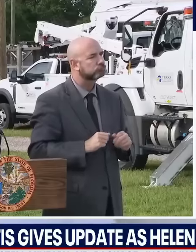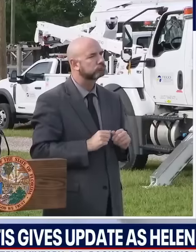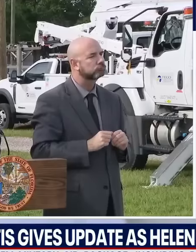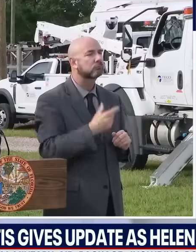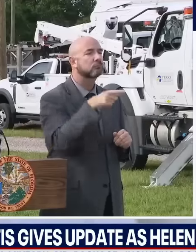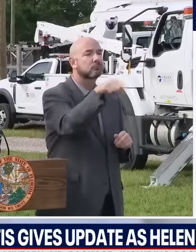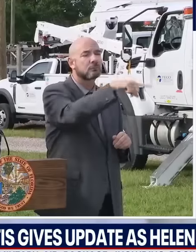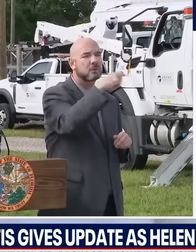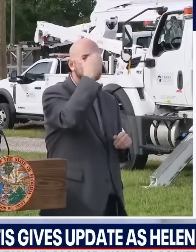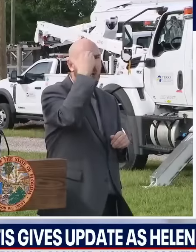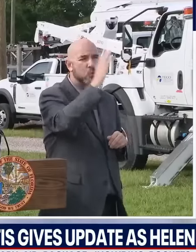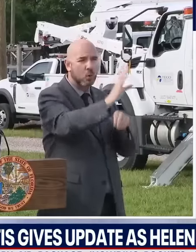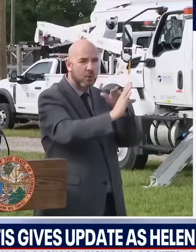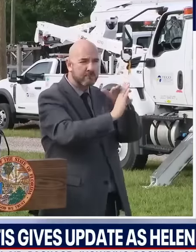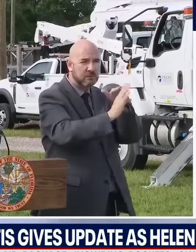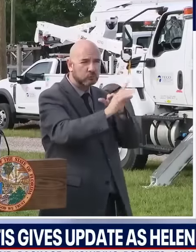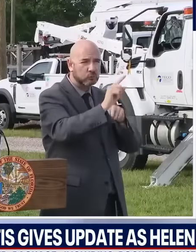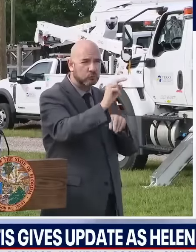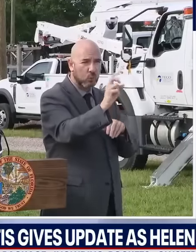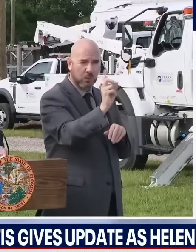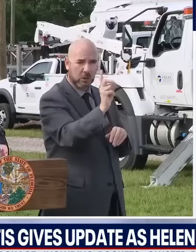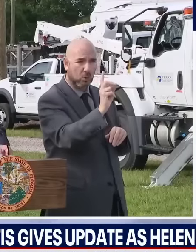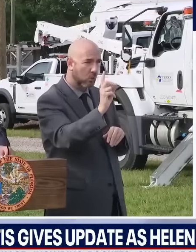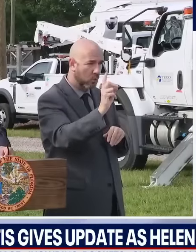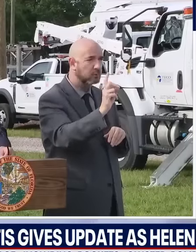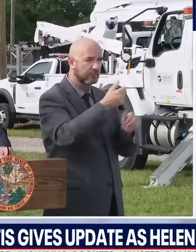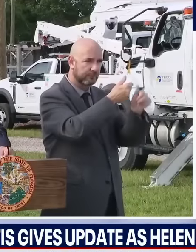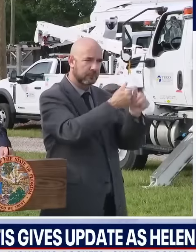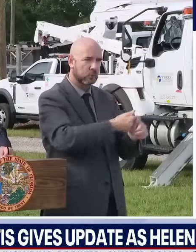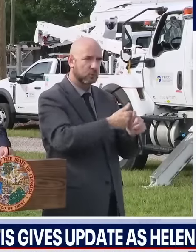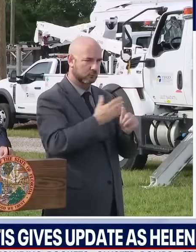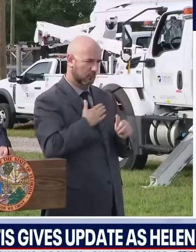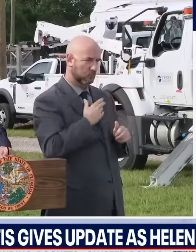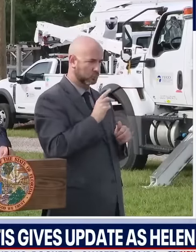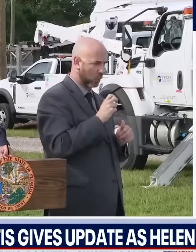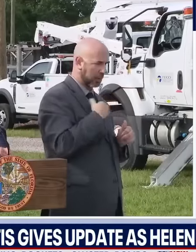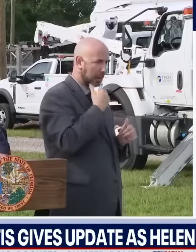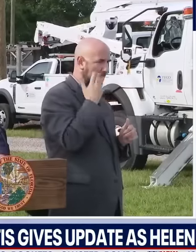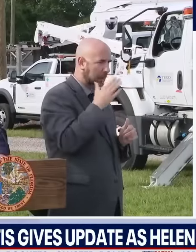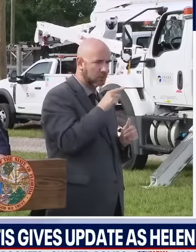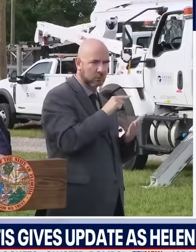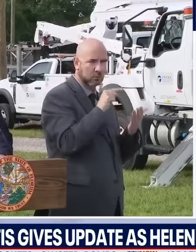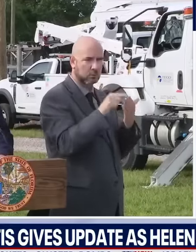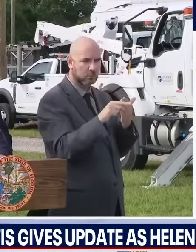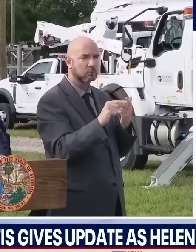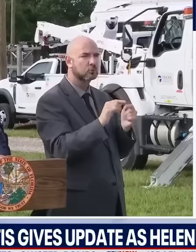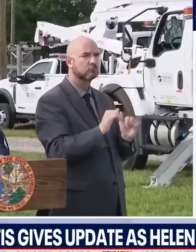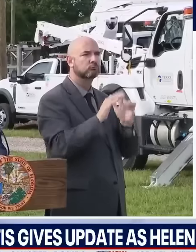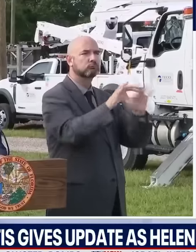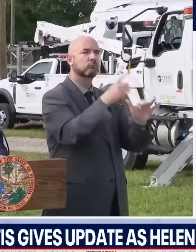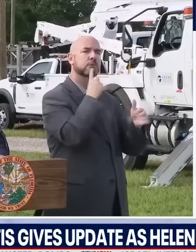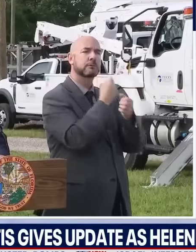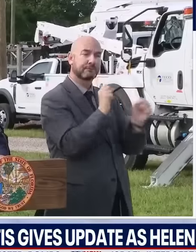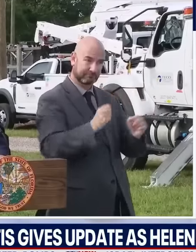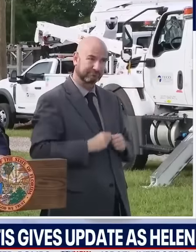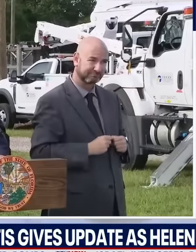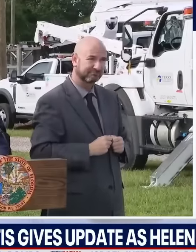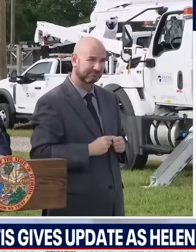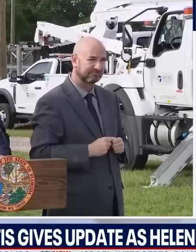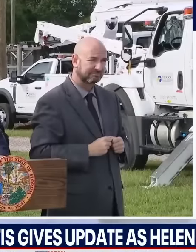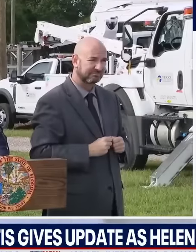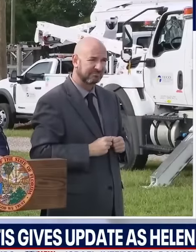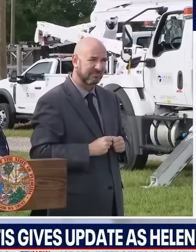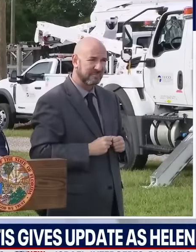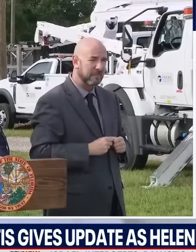zone you're in so that you can get to safety. If you have an issue or a question about whether where you live is